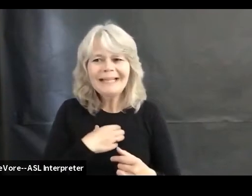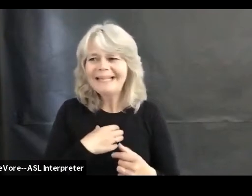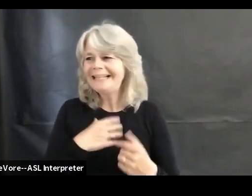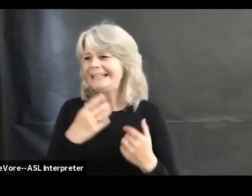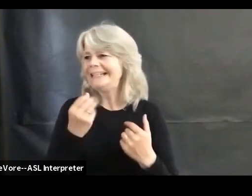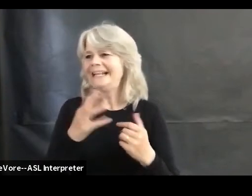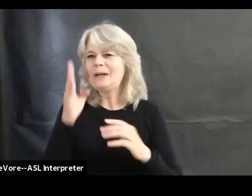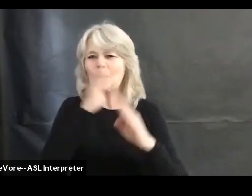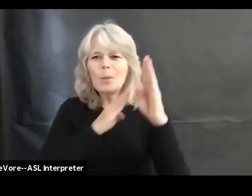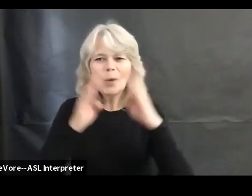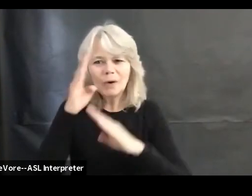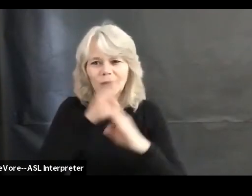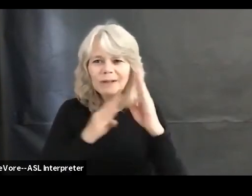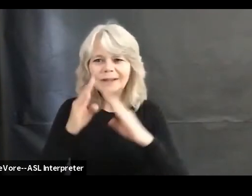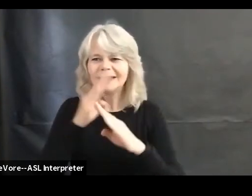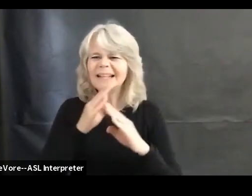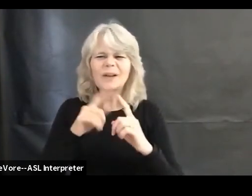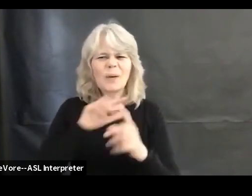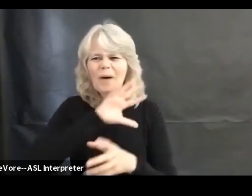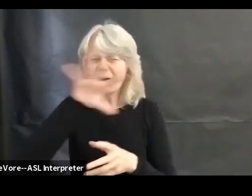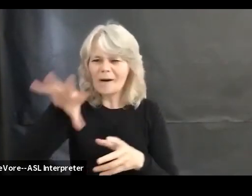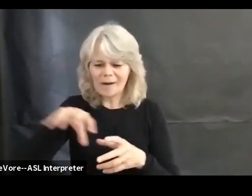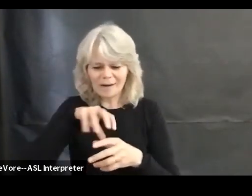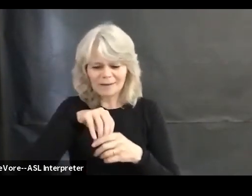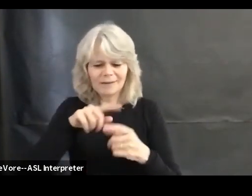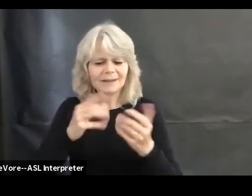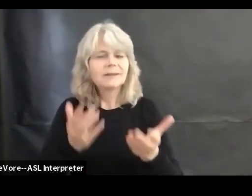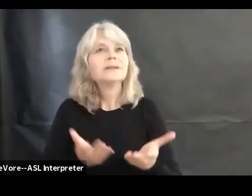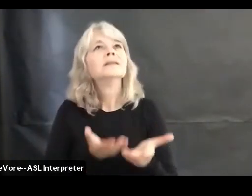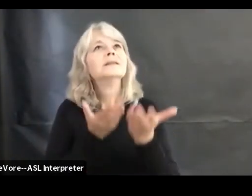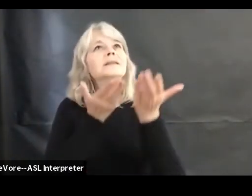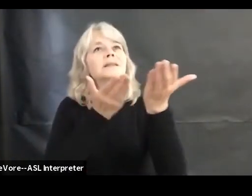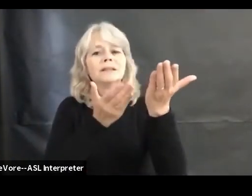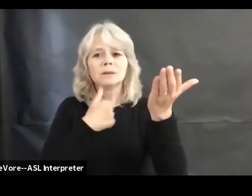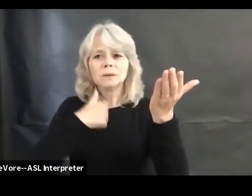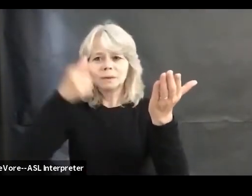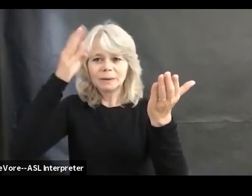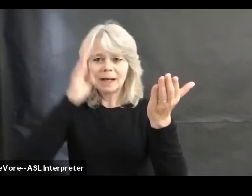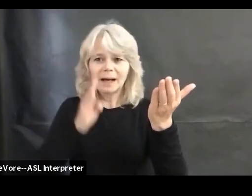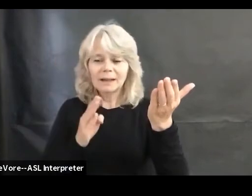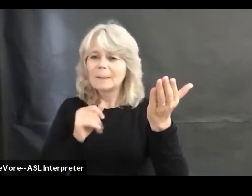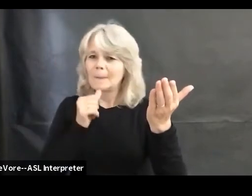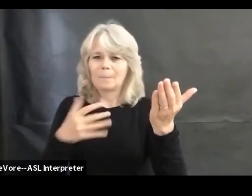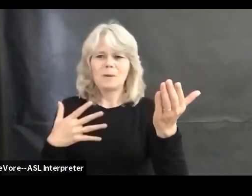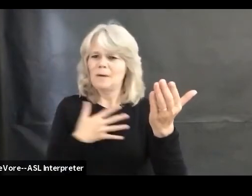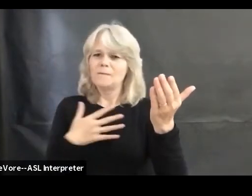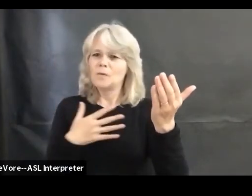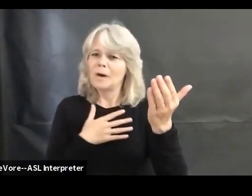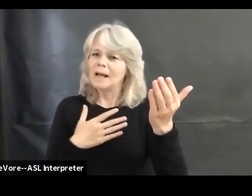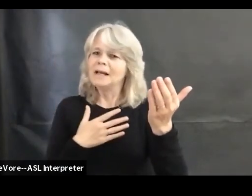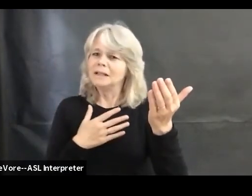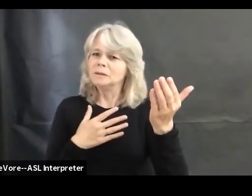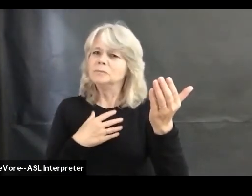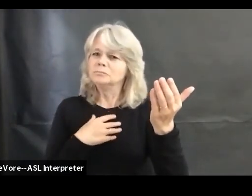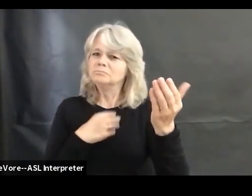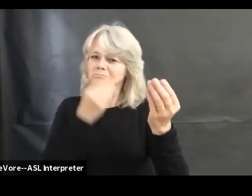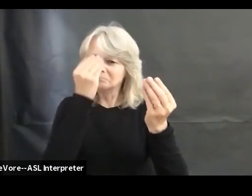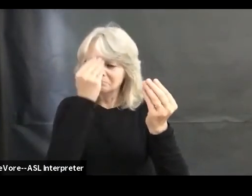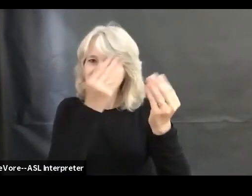all of that to God and not be afraid to really get grumpy